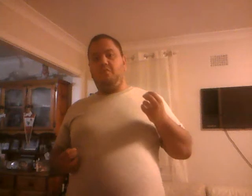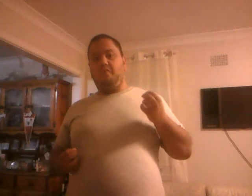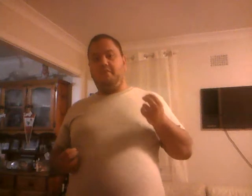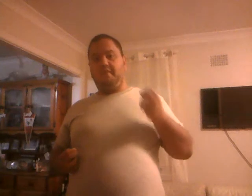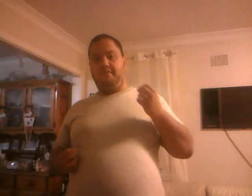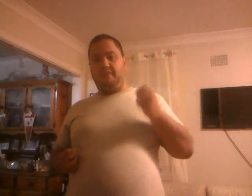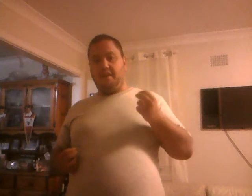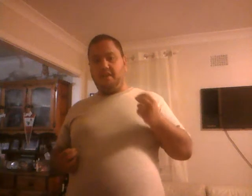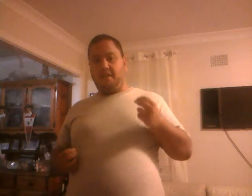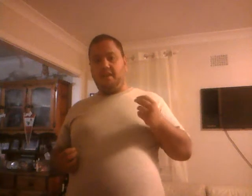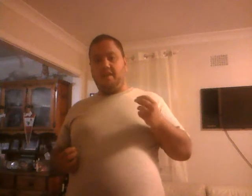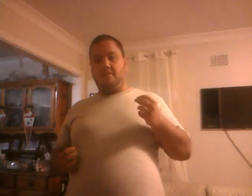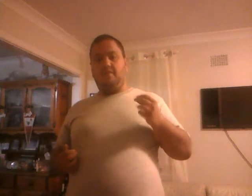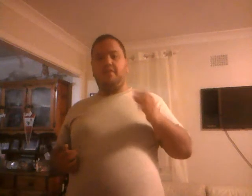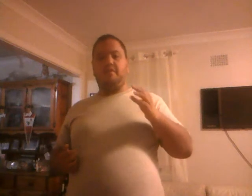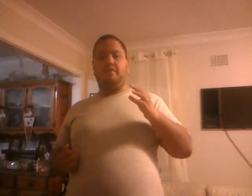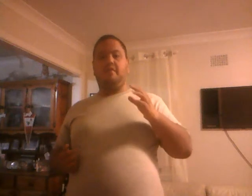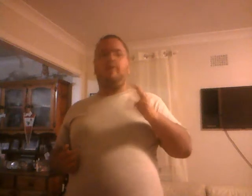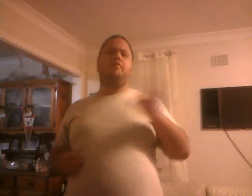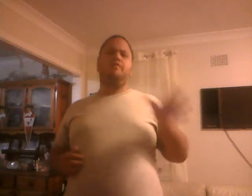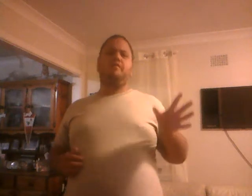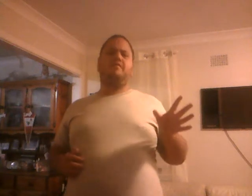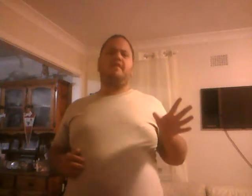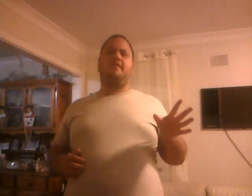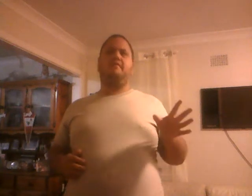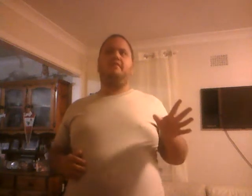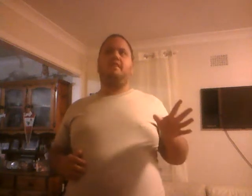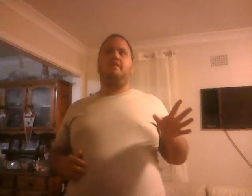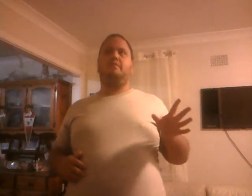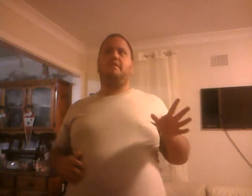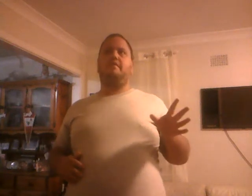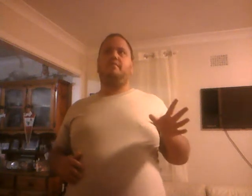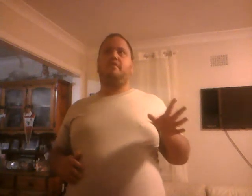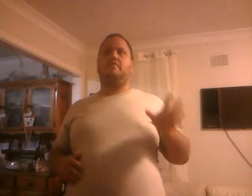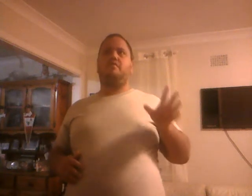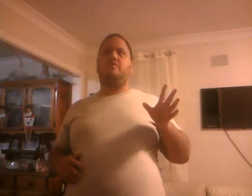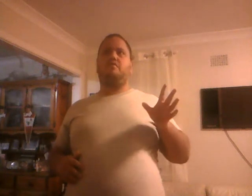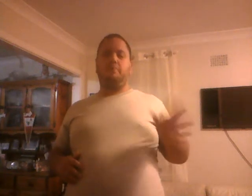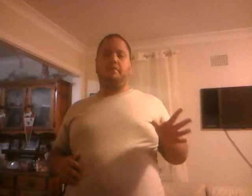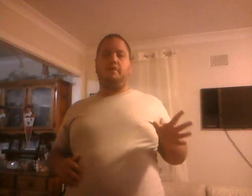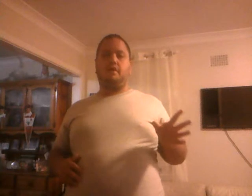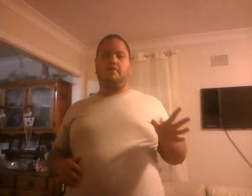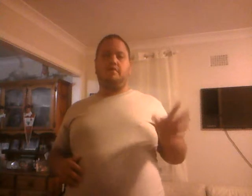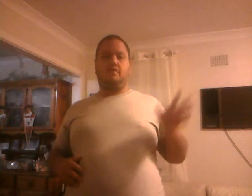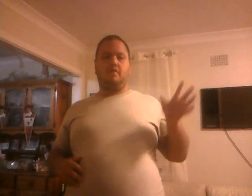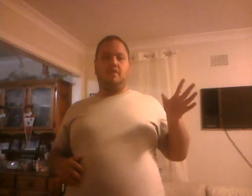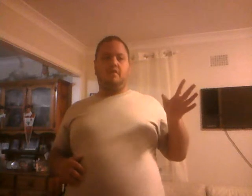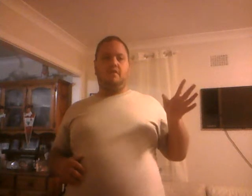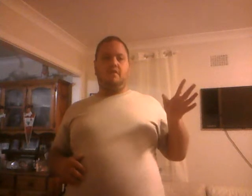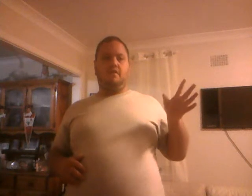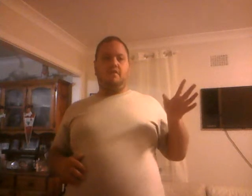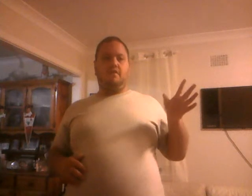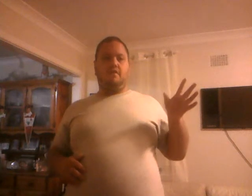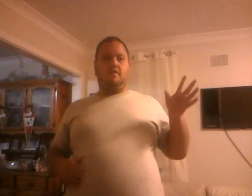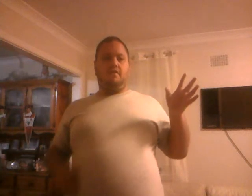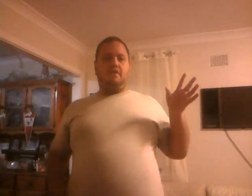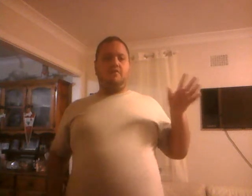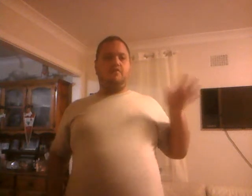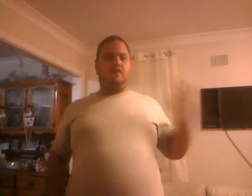With the funny thing, with, I'm not sure of saying the funny thing, but the most stupid thing is, it took